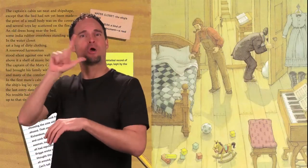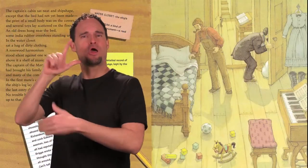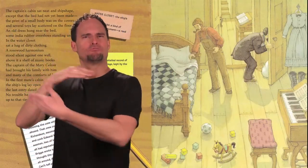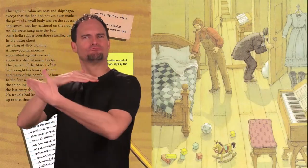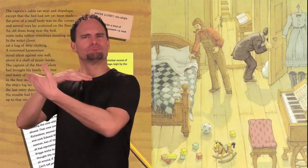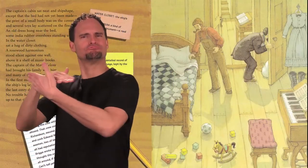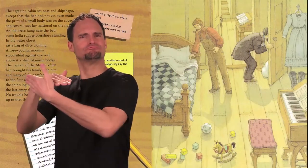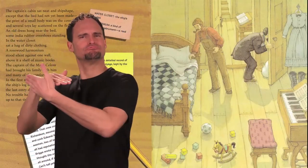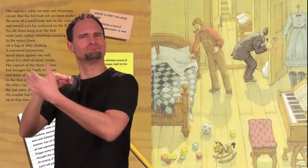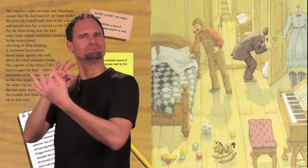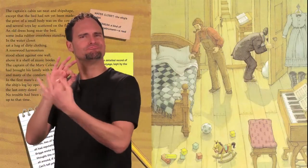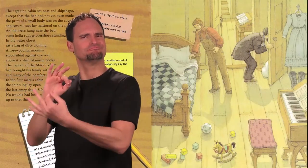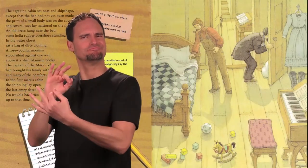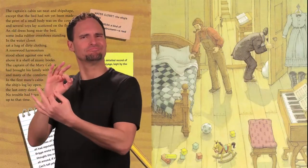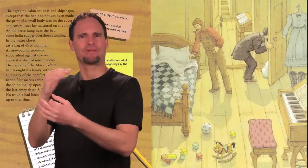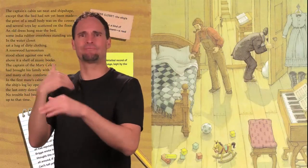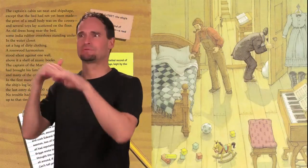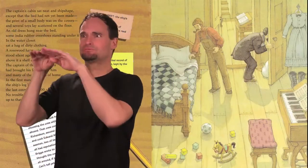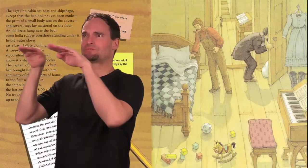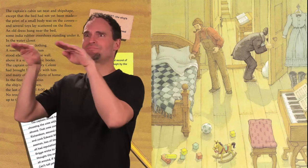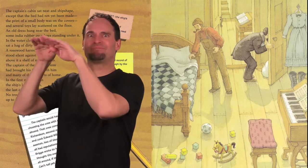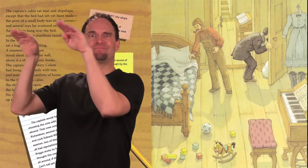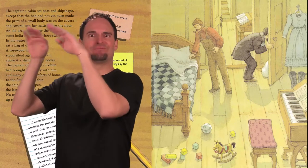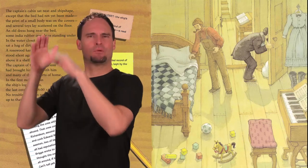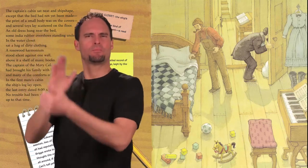above it a shelf of music books.